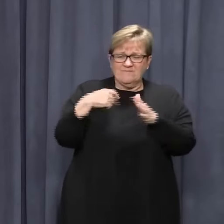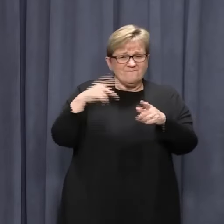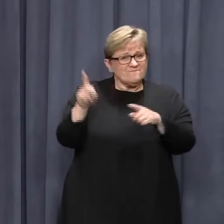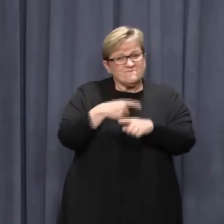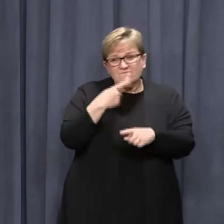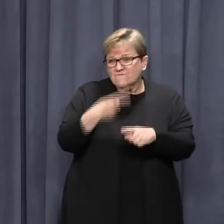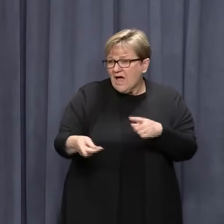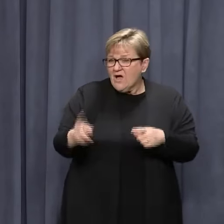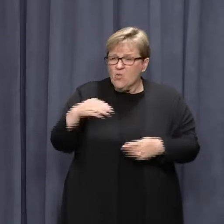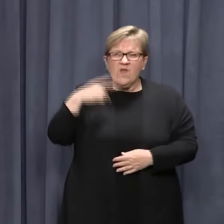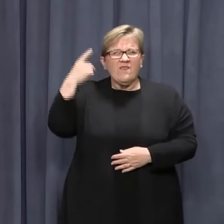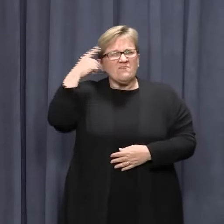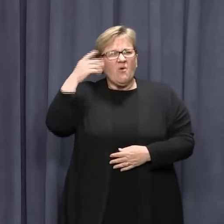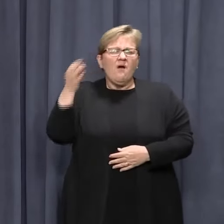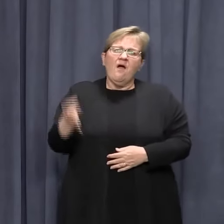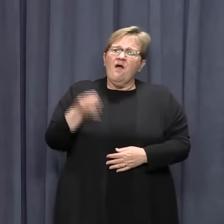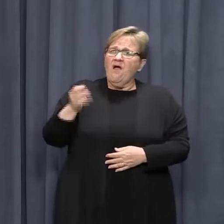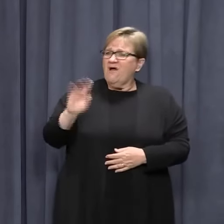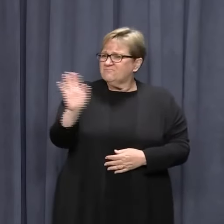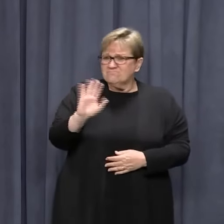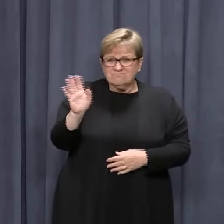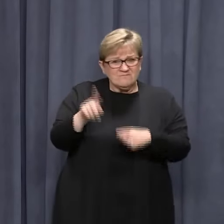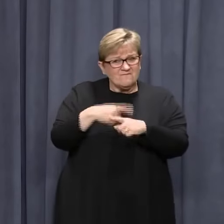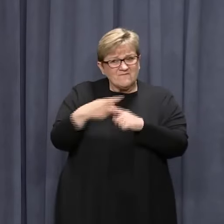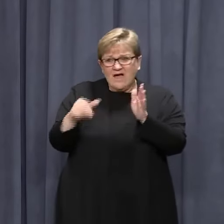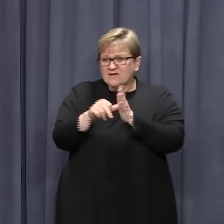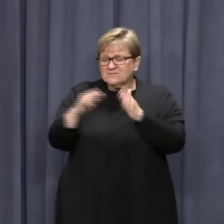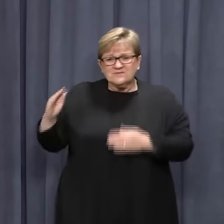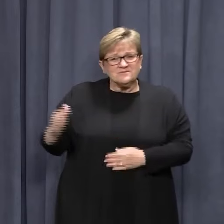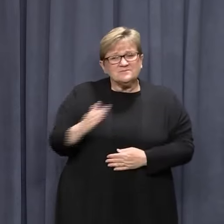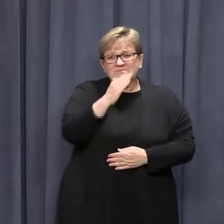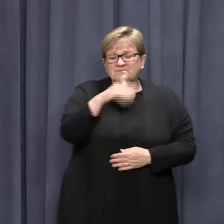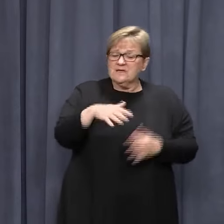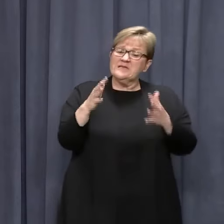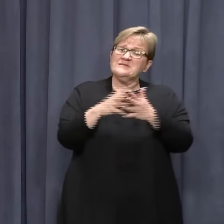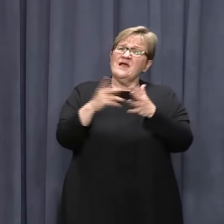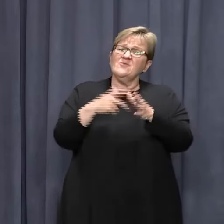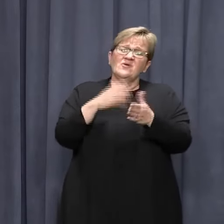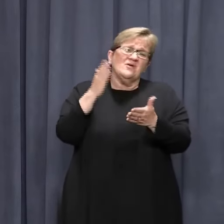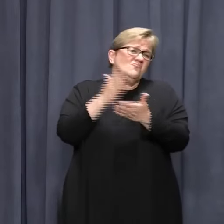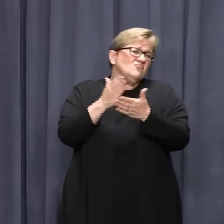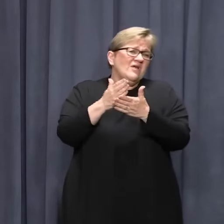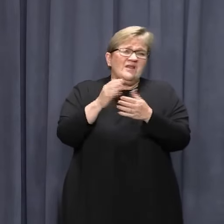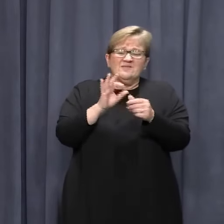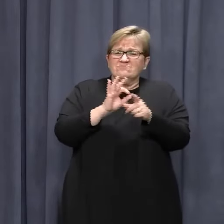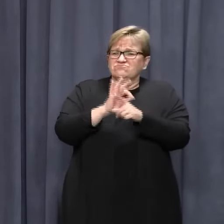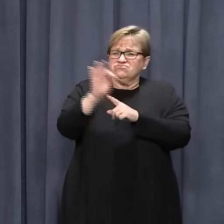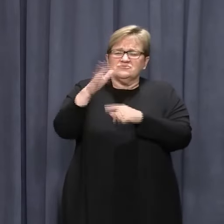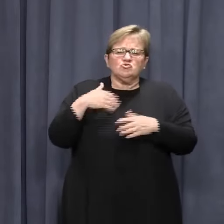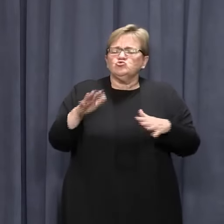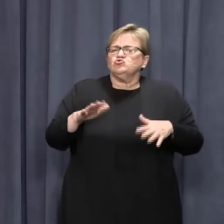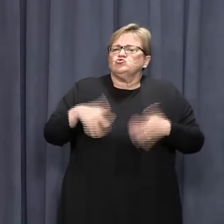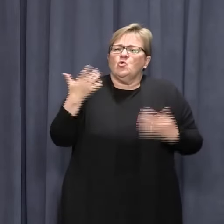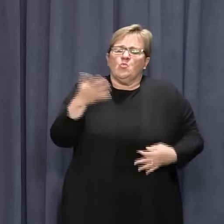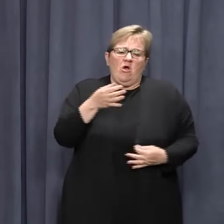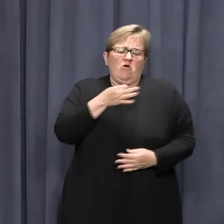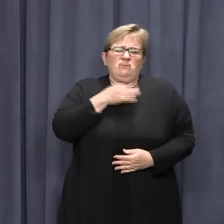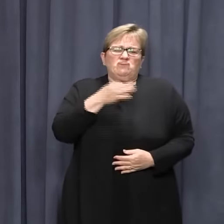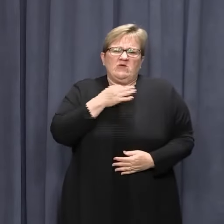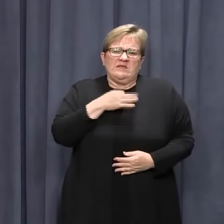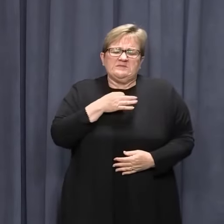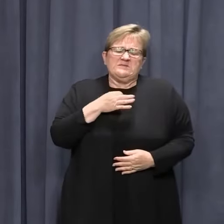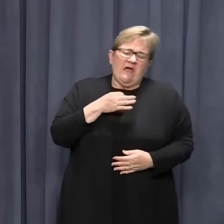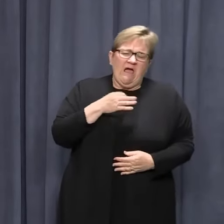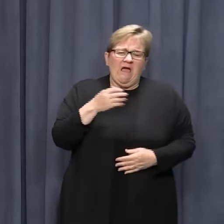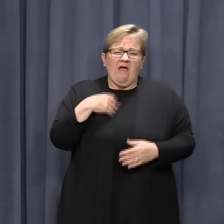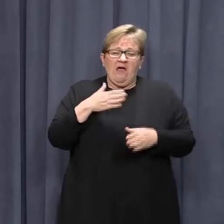than we ever expected. We have come so far here in WA, there is no point in taking unnecessary risks that